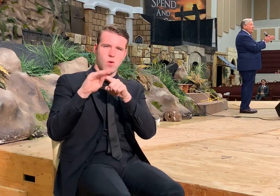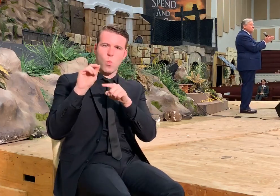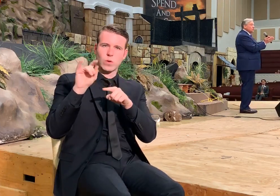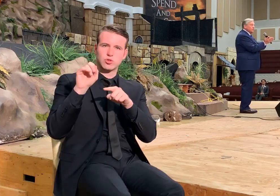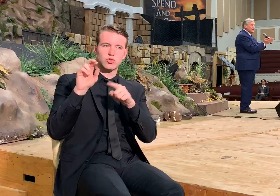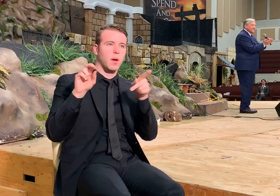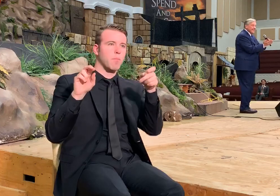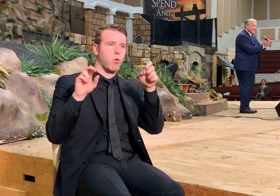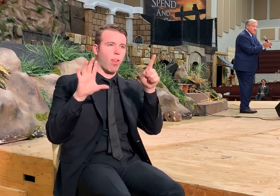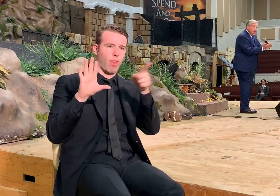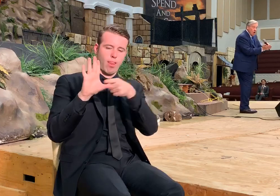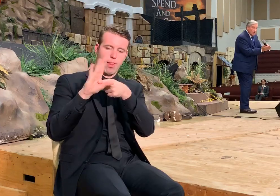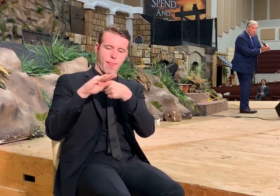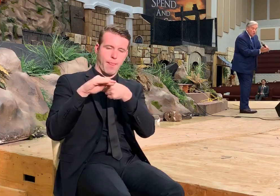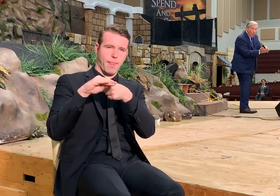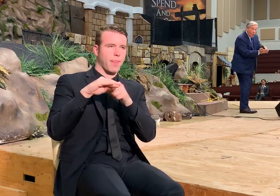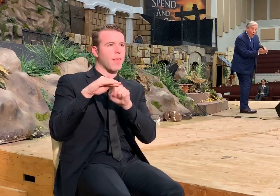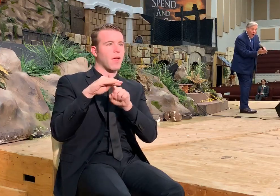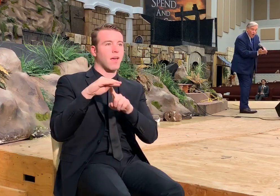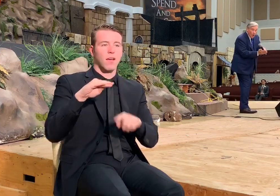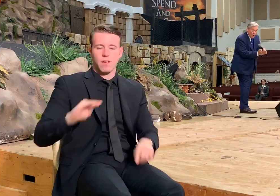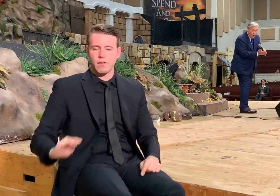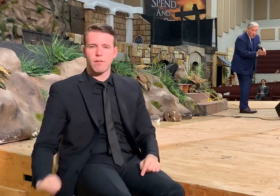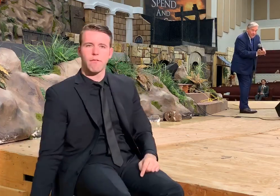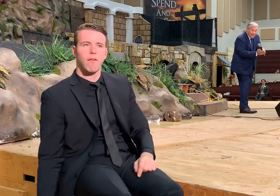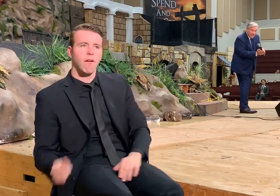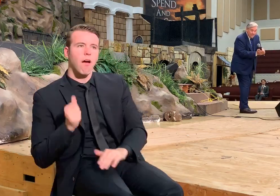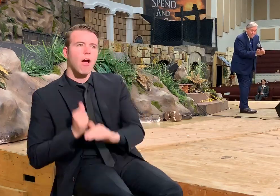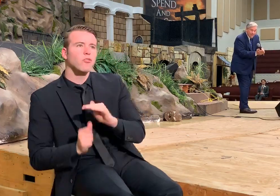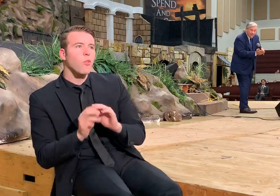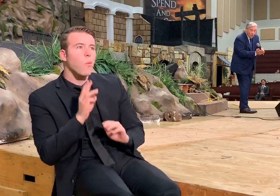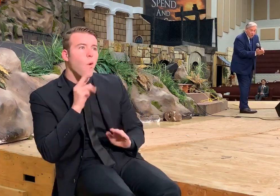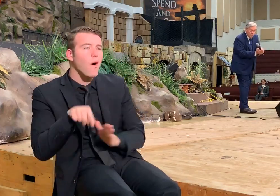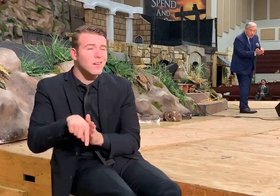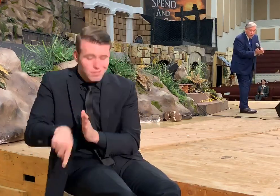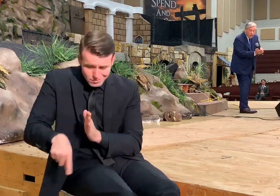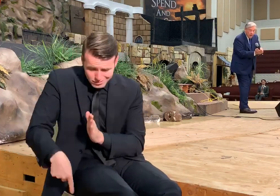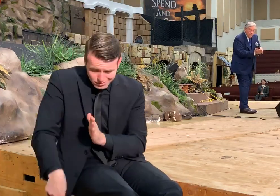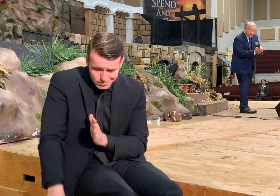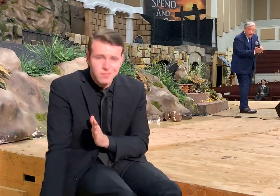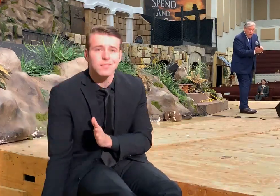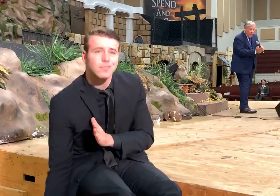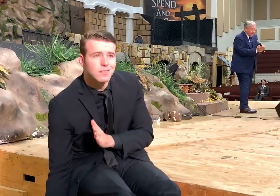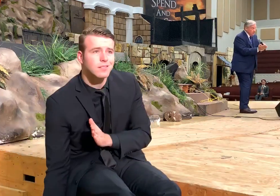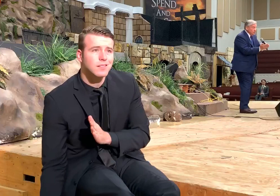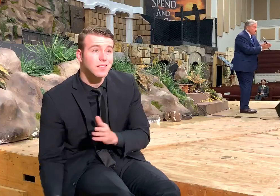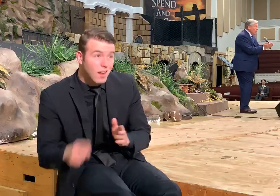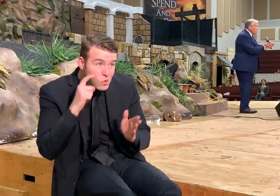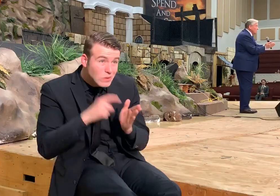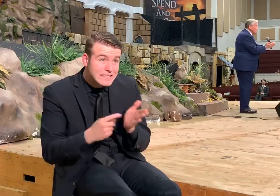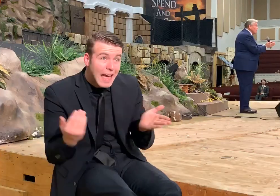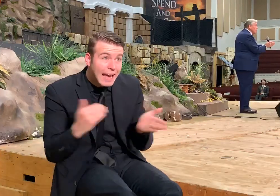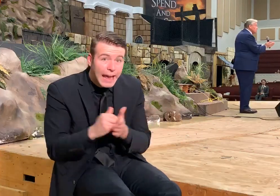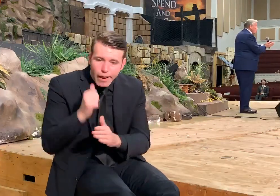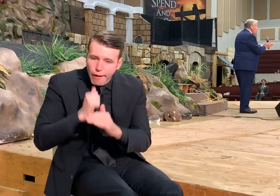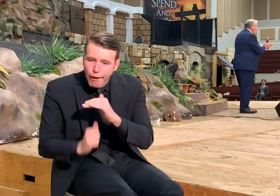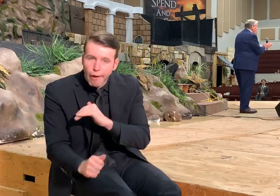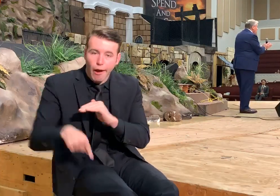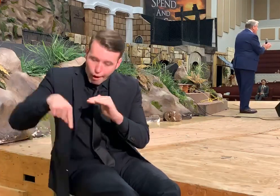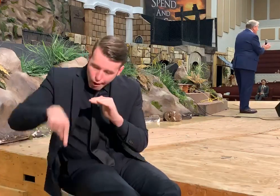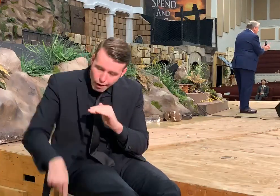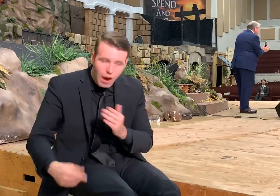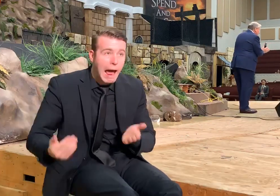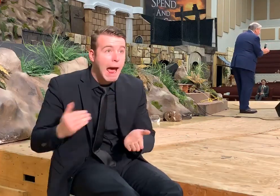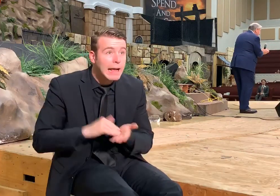the oyster is hidden under the water deep in the ocean. And so it's